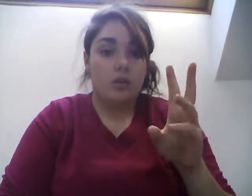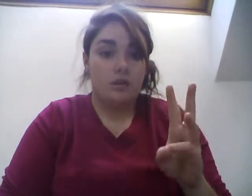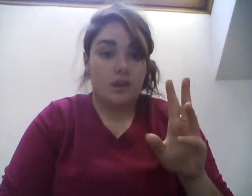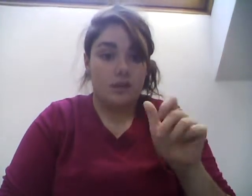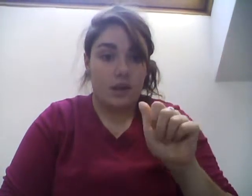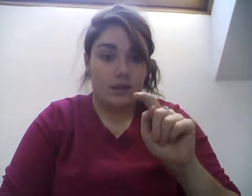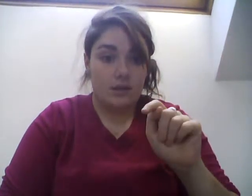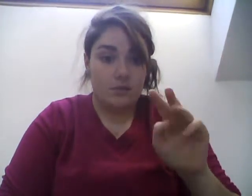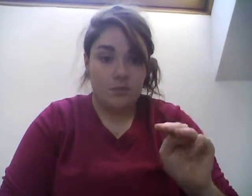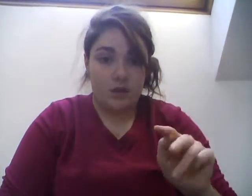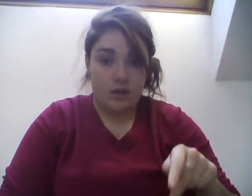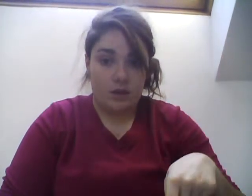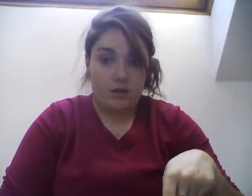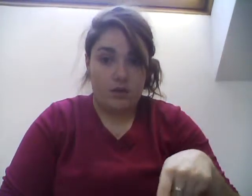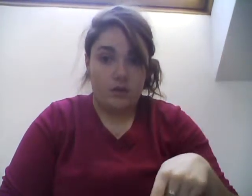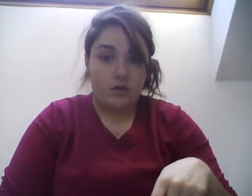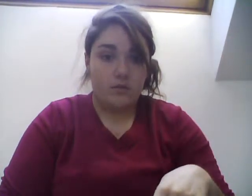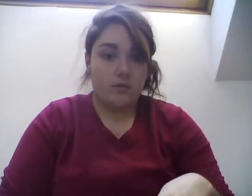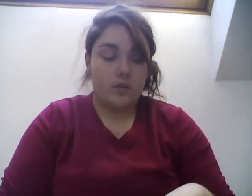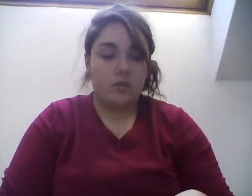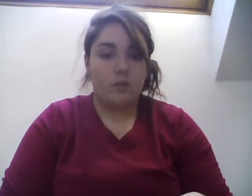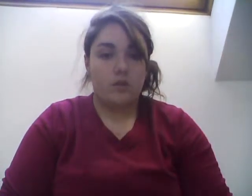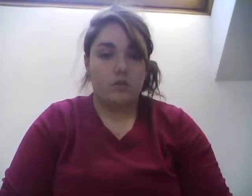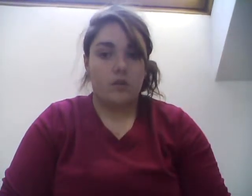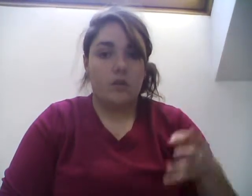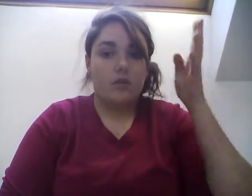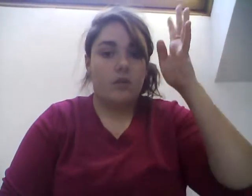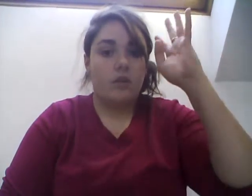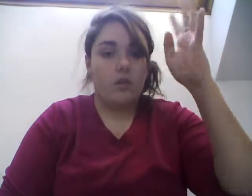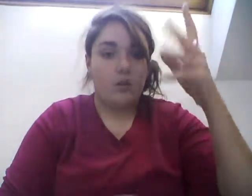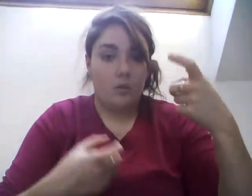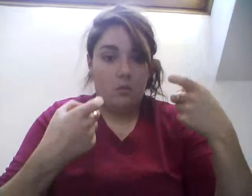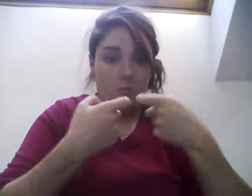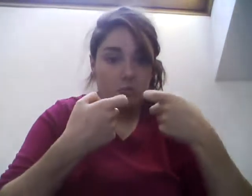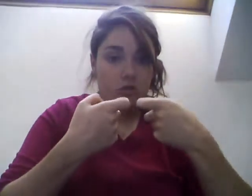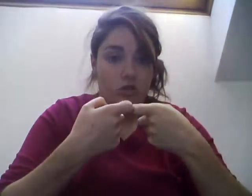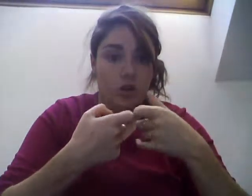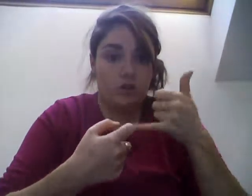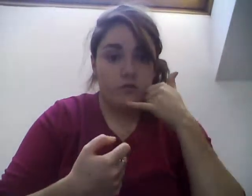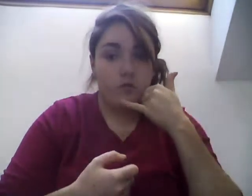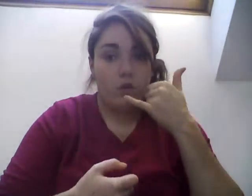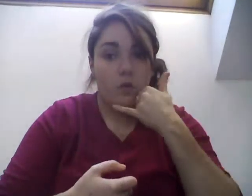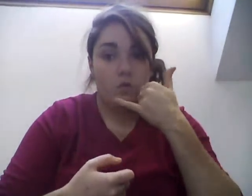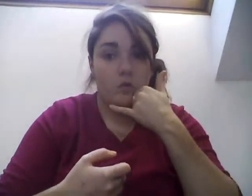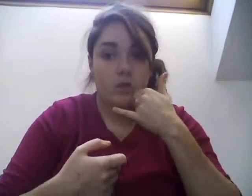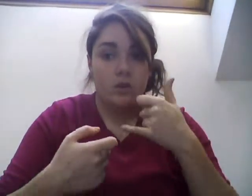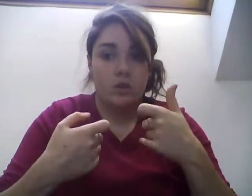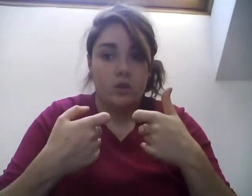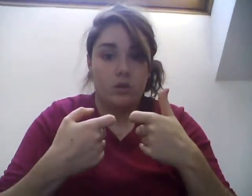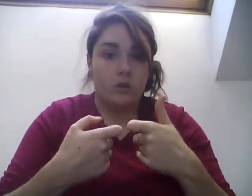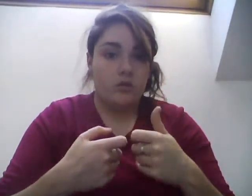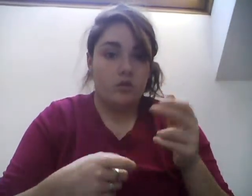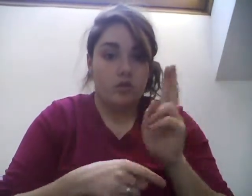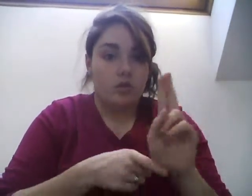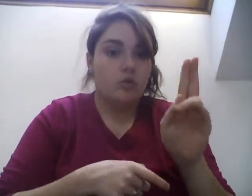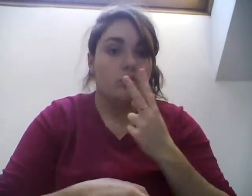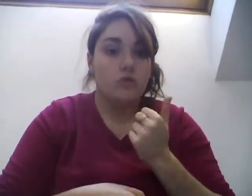let's just pretend, for example, that you plug in your cell phone, right? That's like using the sugar. And you can make